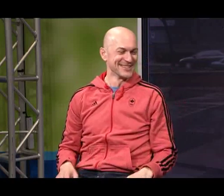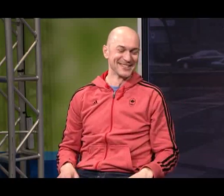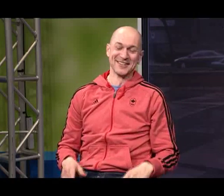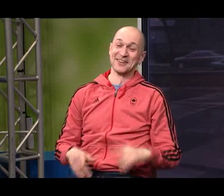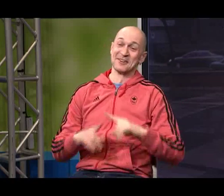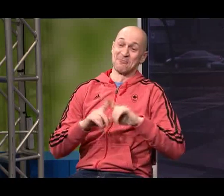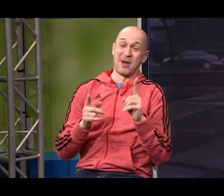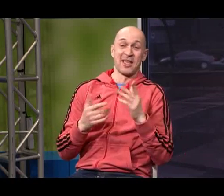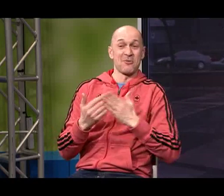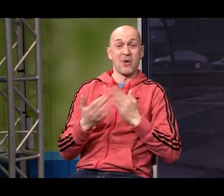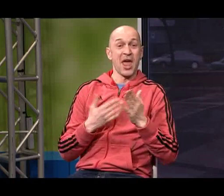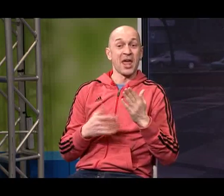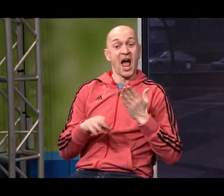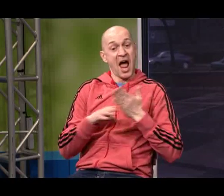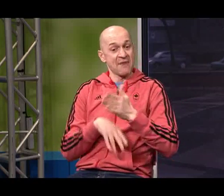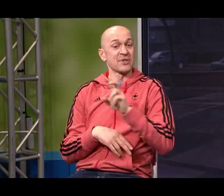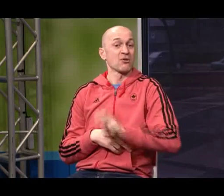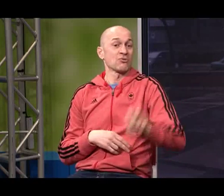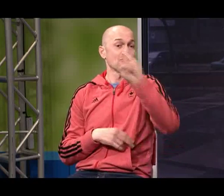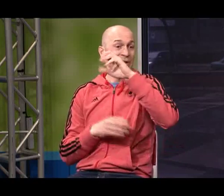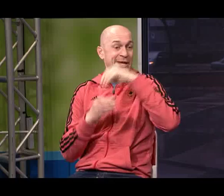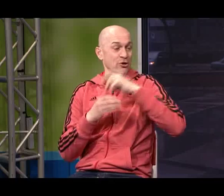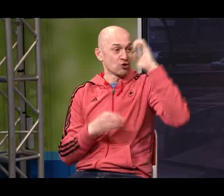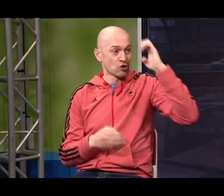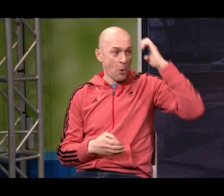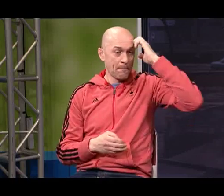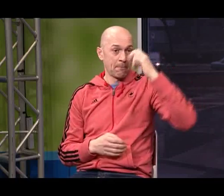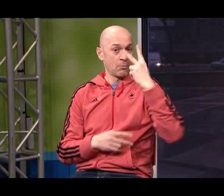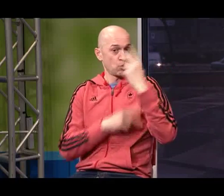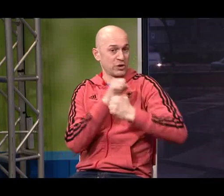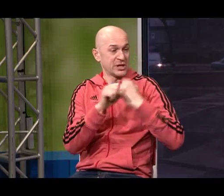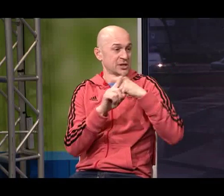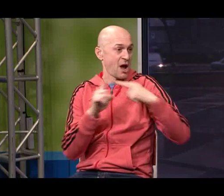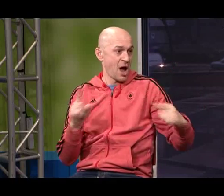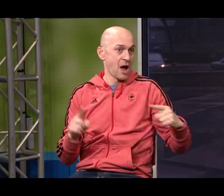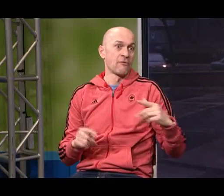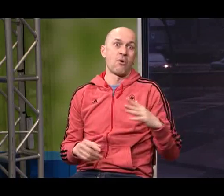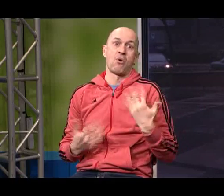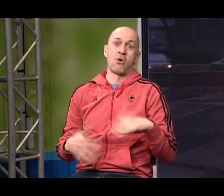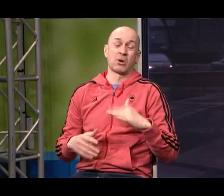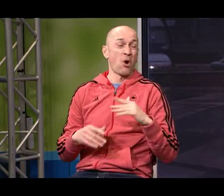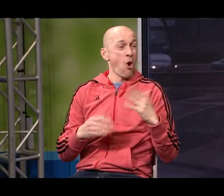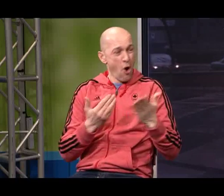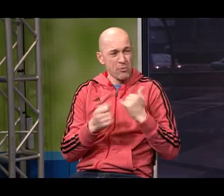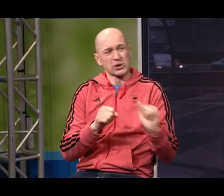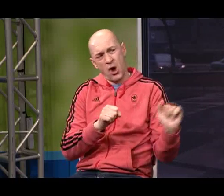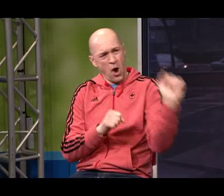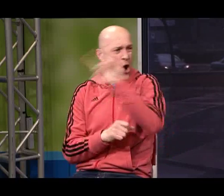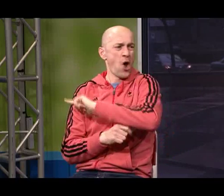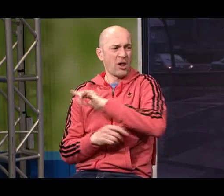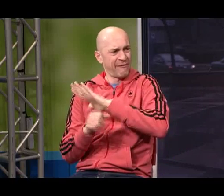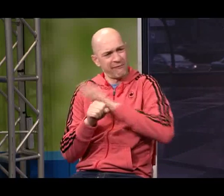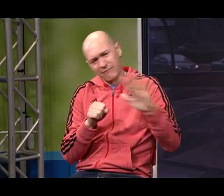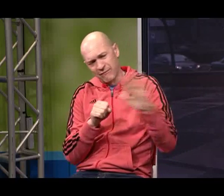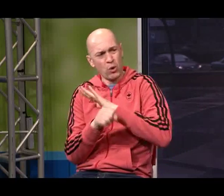great It was a dream place to perform After that I traveled two and a half years throughout Europe And